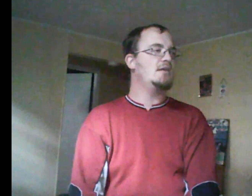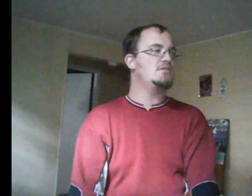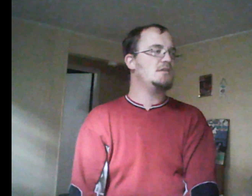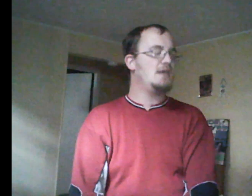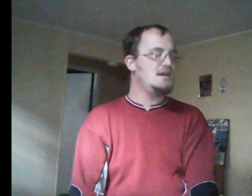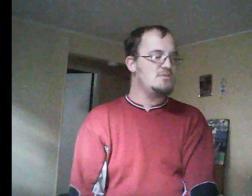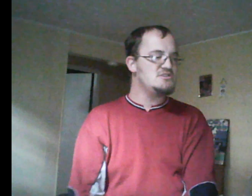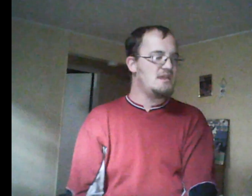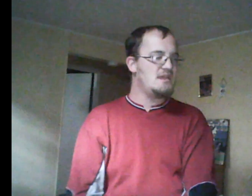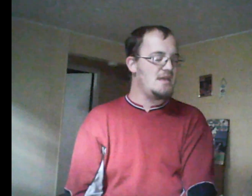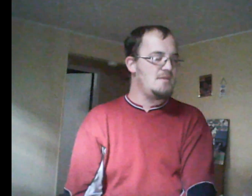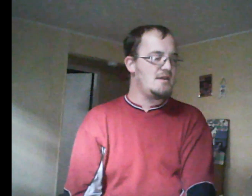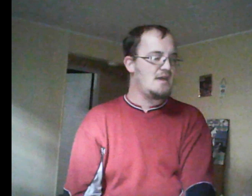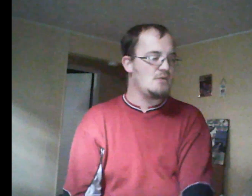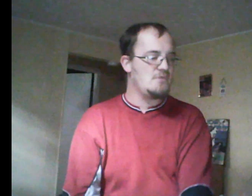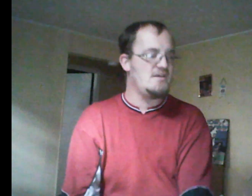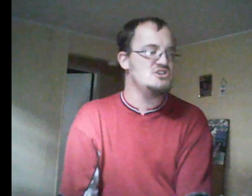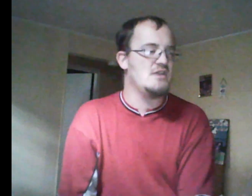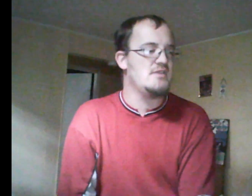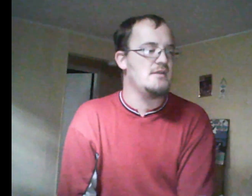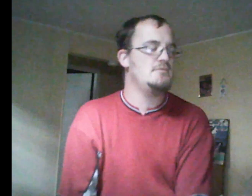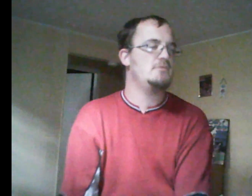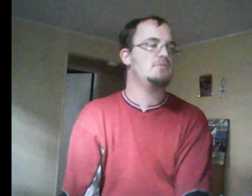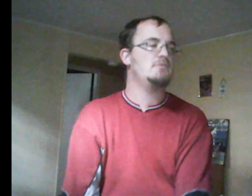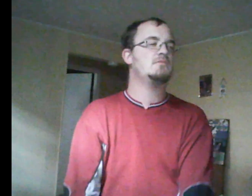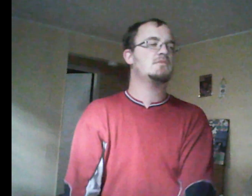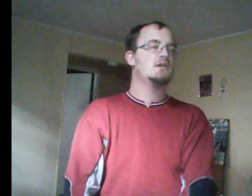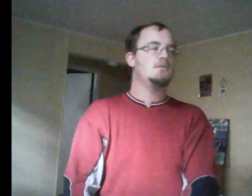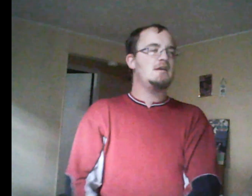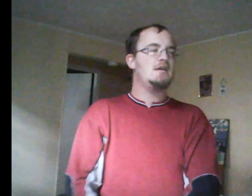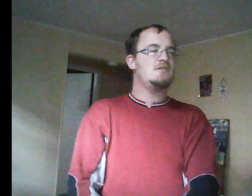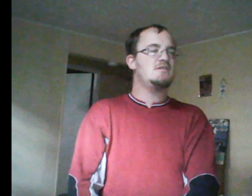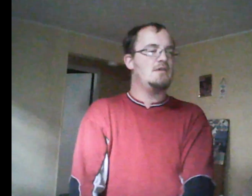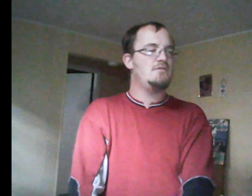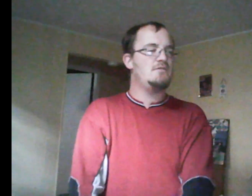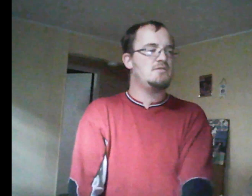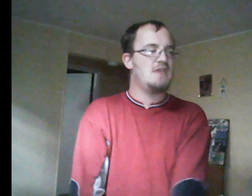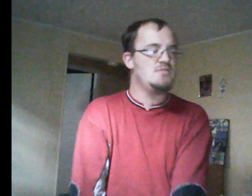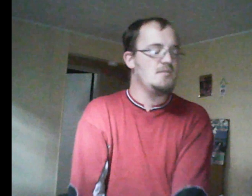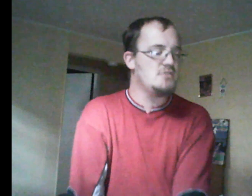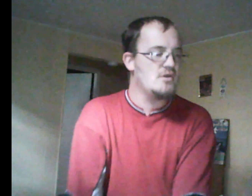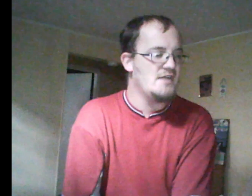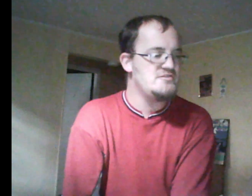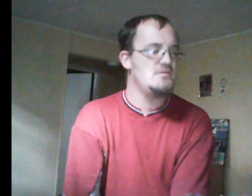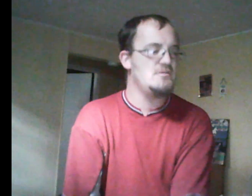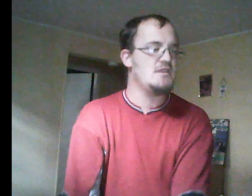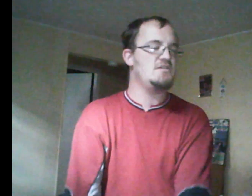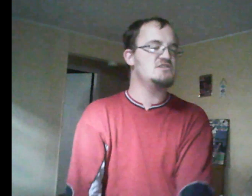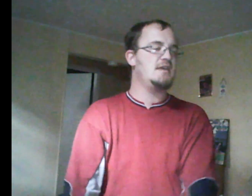Because, you know, they dumped her off. She would get revenge on them. Her revenge on Manny and Liberty was trying to get in Paige's click.